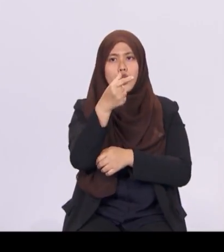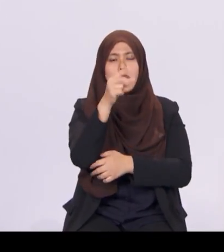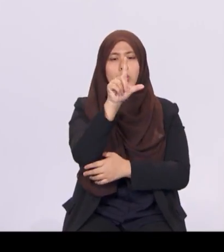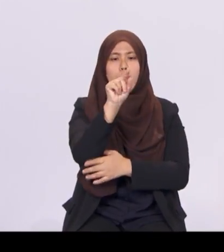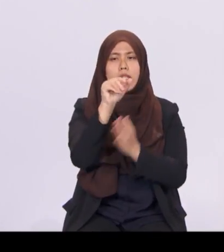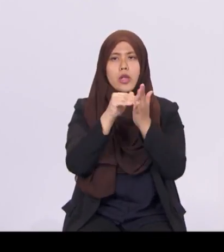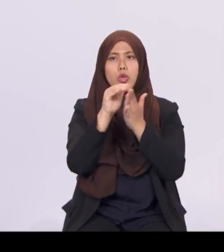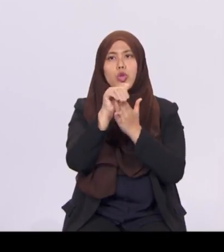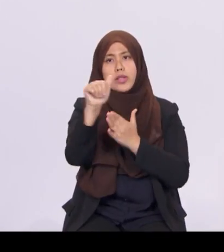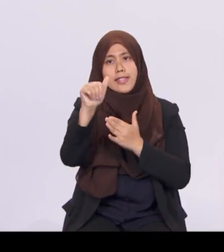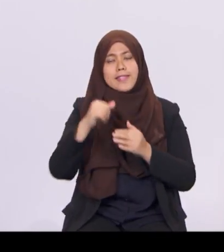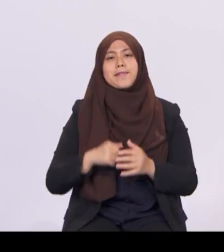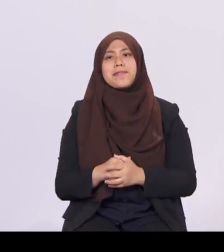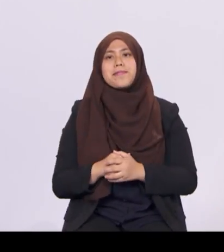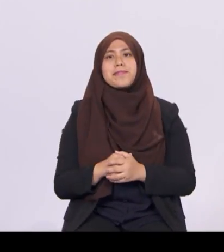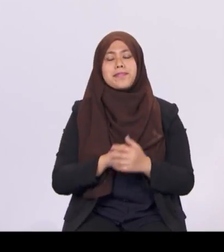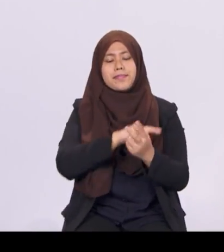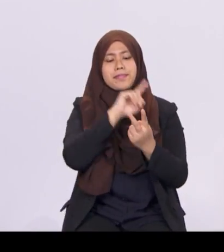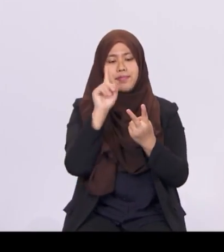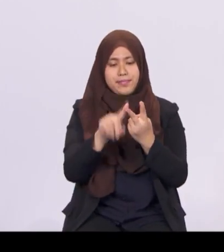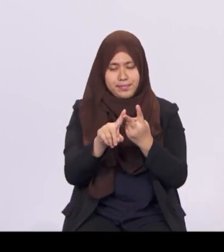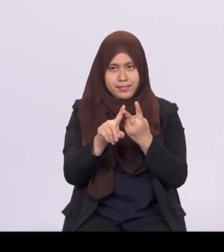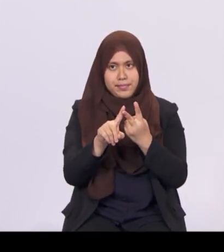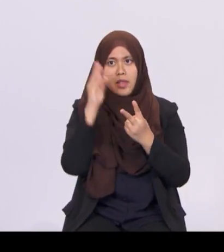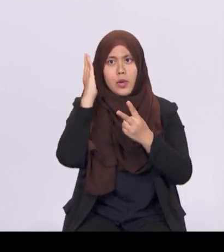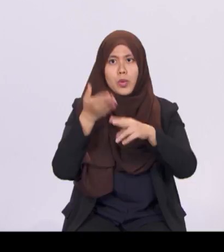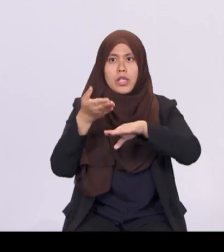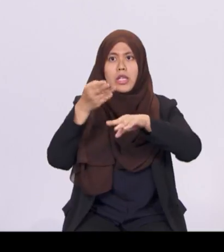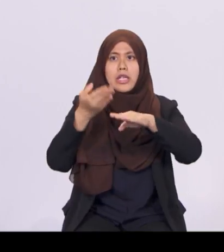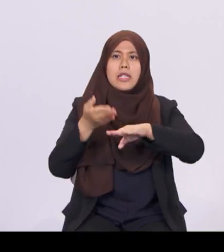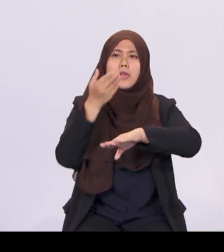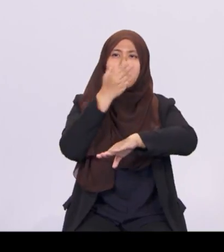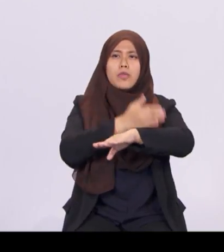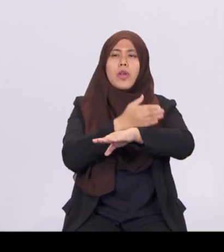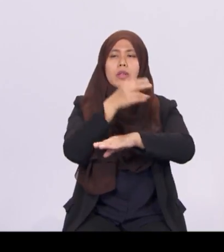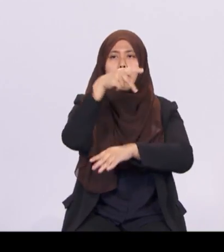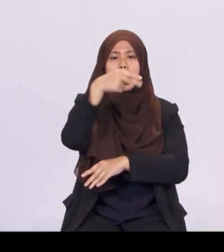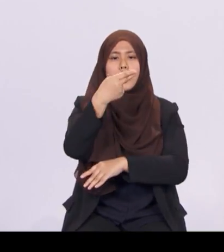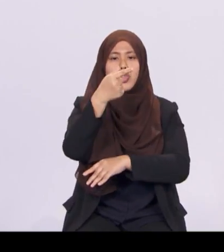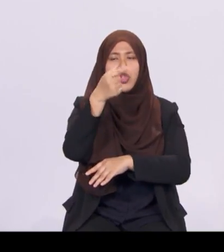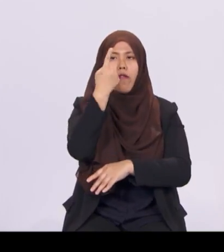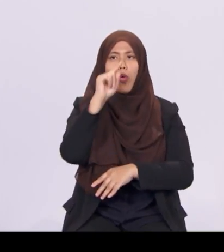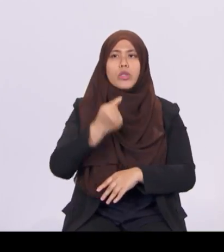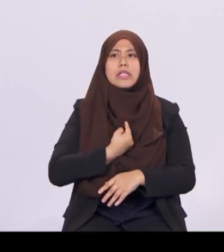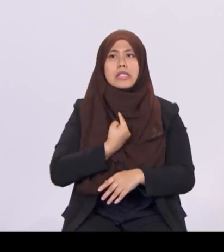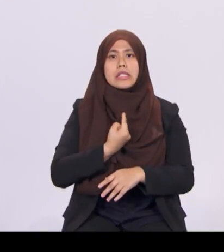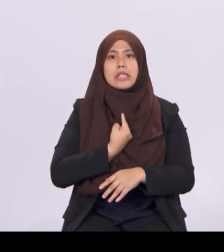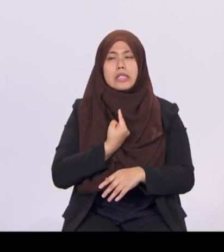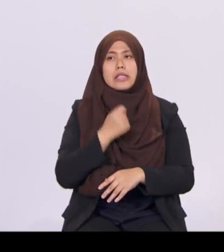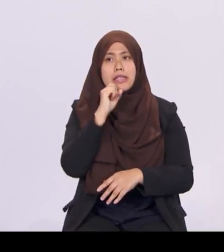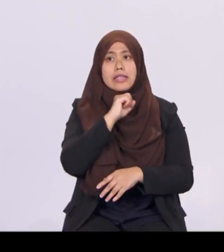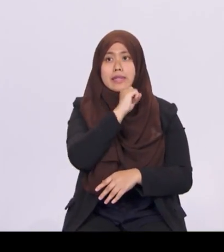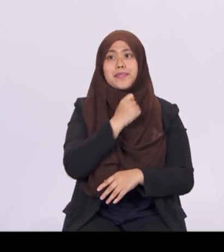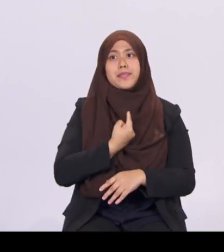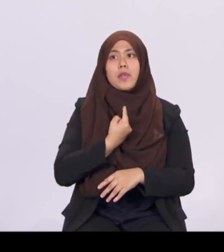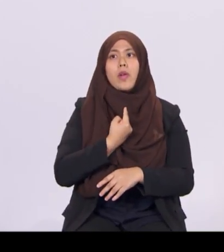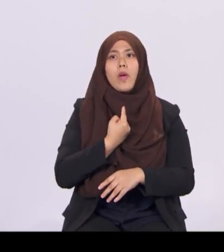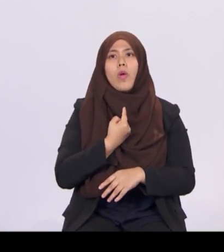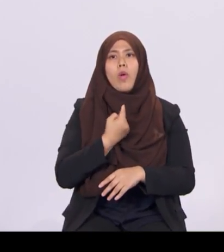Second, we will enhance the PHG for singers who are often a key source of caregiving support within